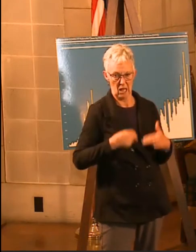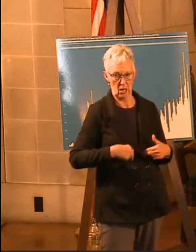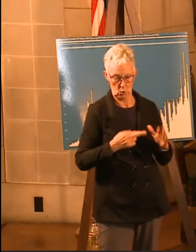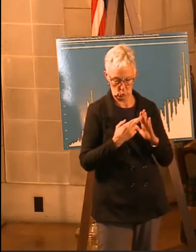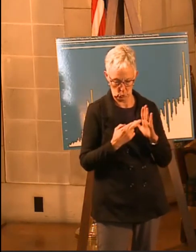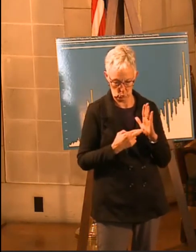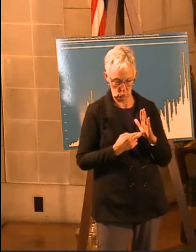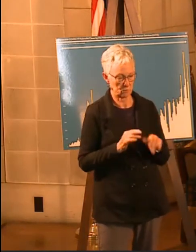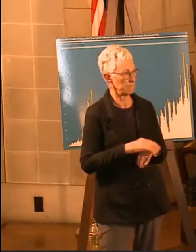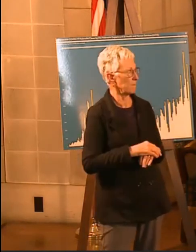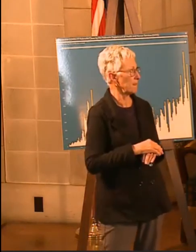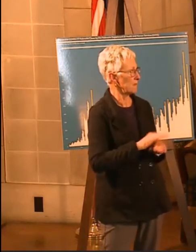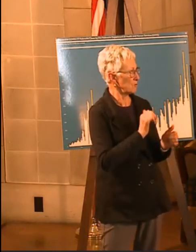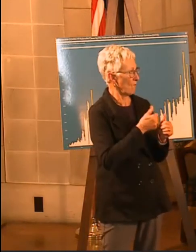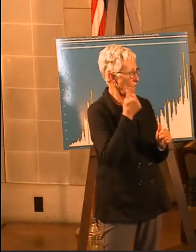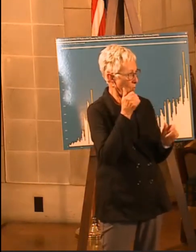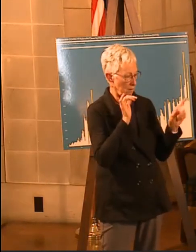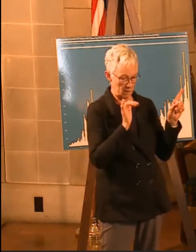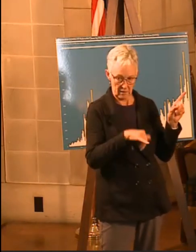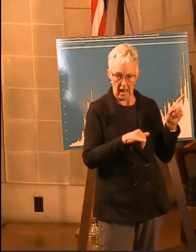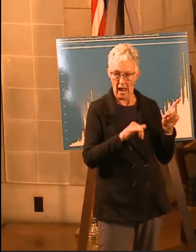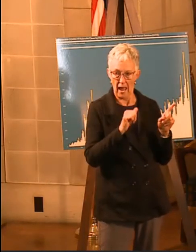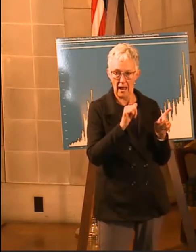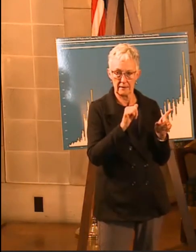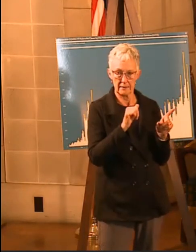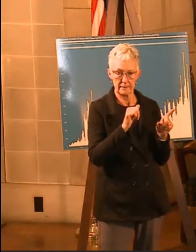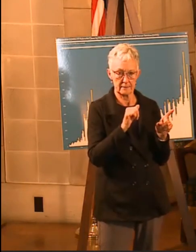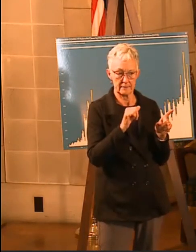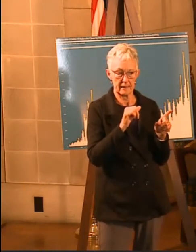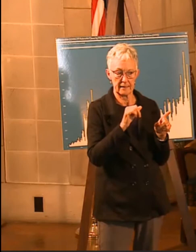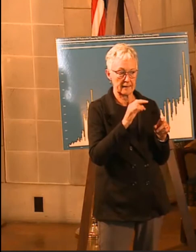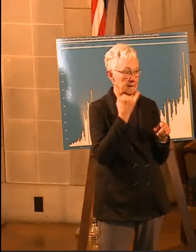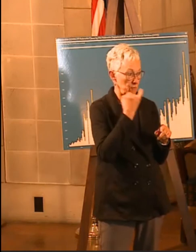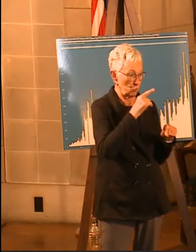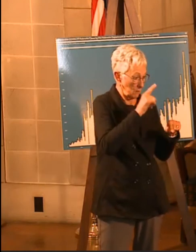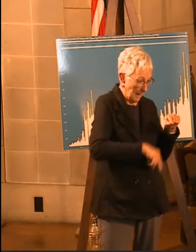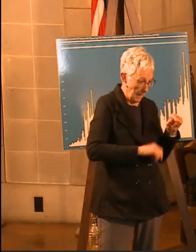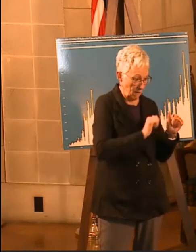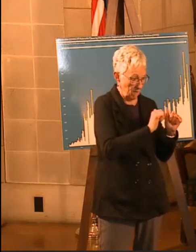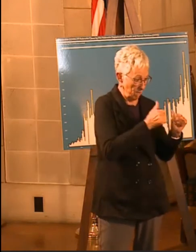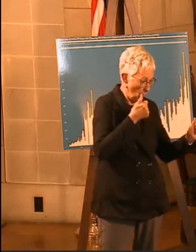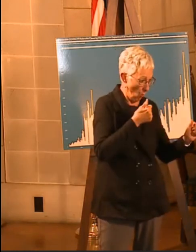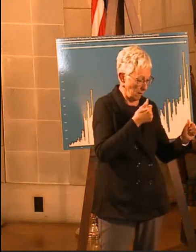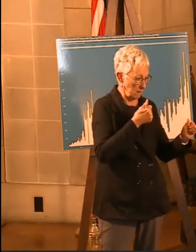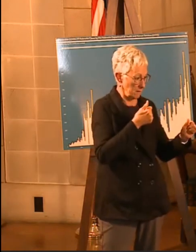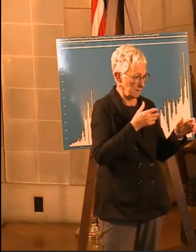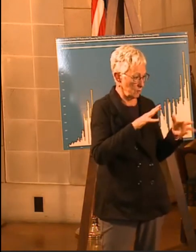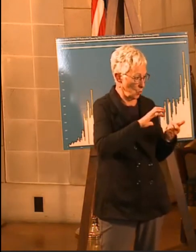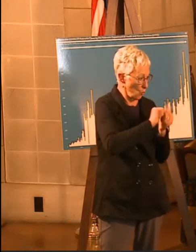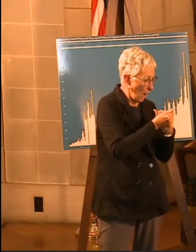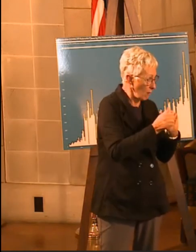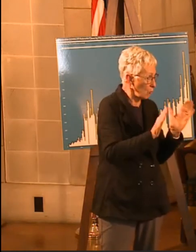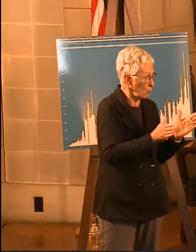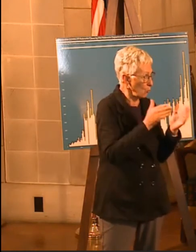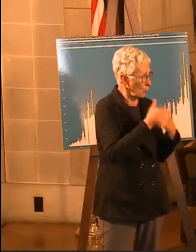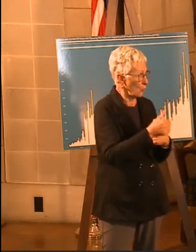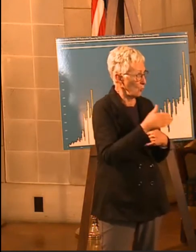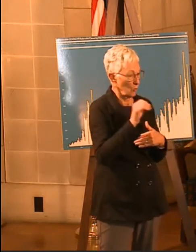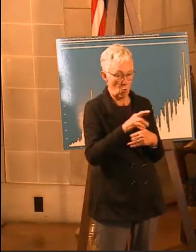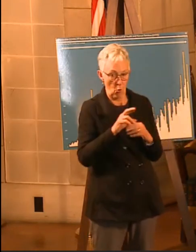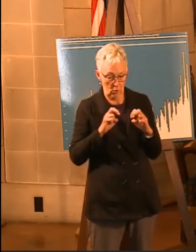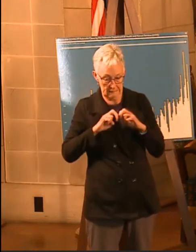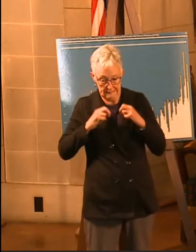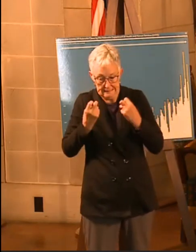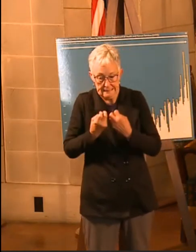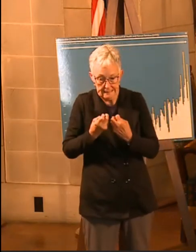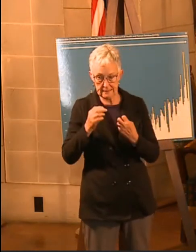avoid the three Cs. Make sure you're masking up if you can't avoid the three Cs or if you're going to be within that six foot of somebody else. That's all ways that we can make sure that